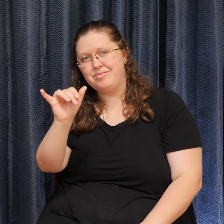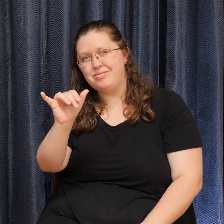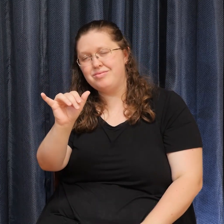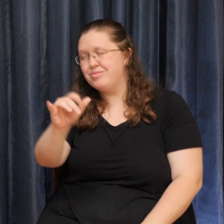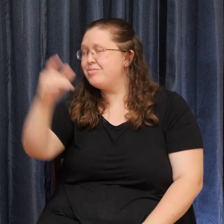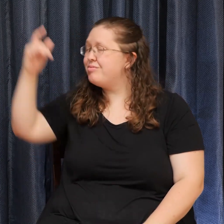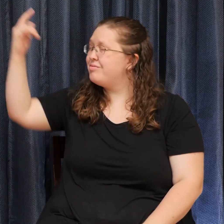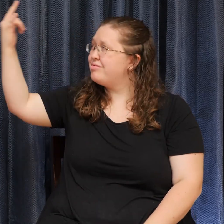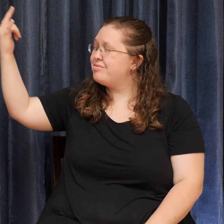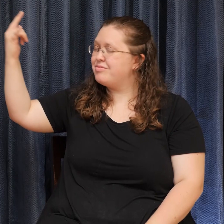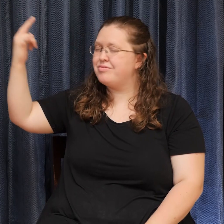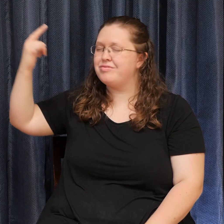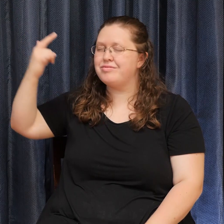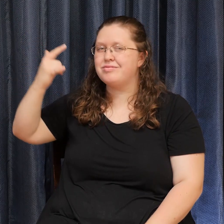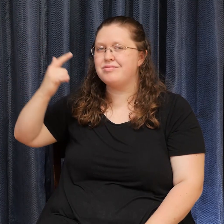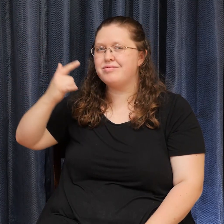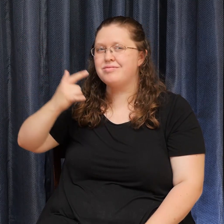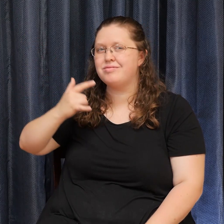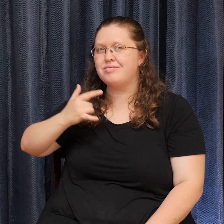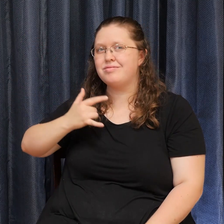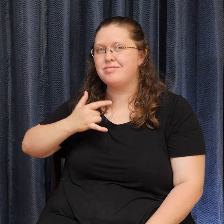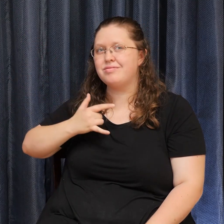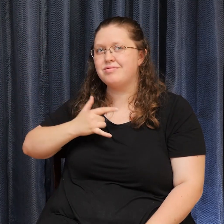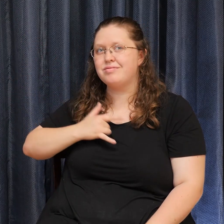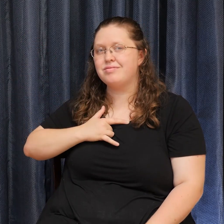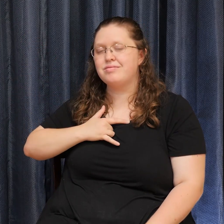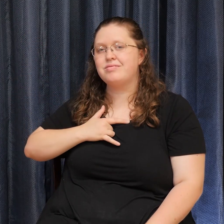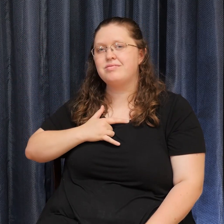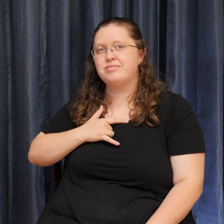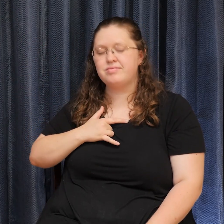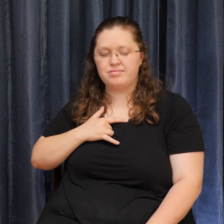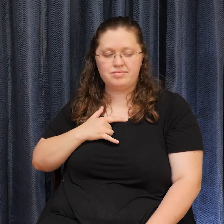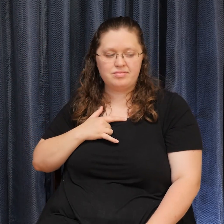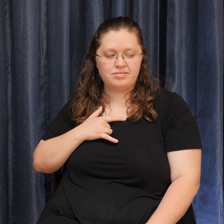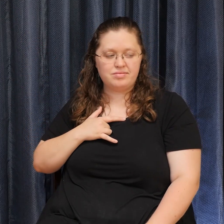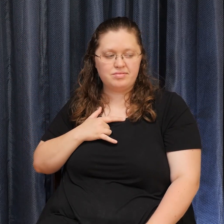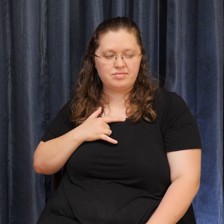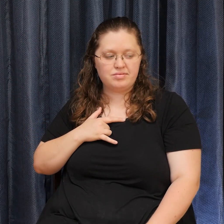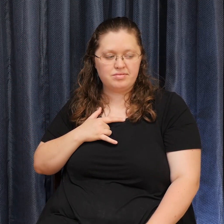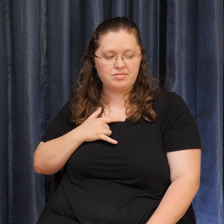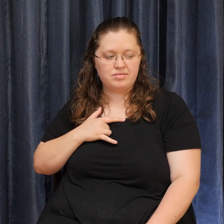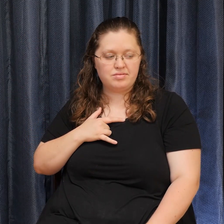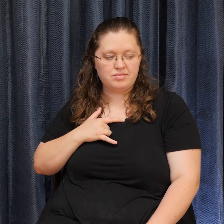over us Let me